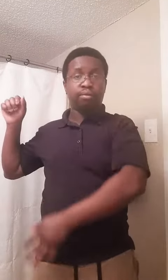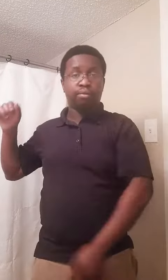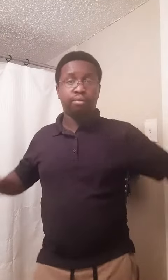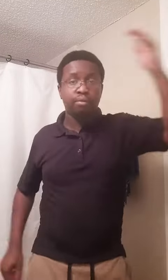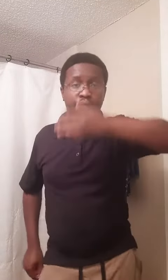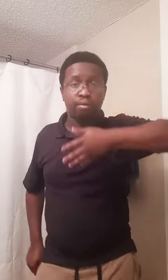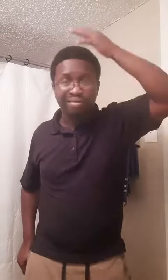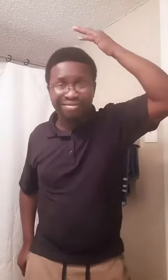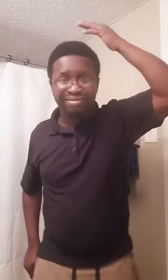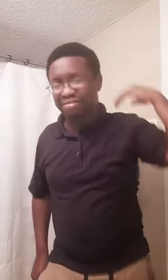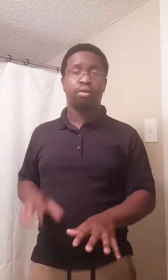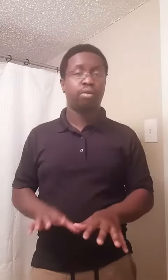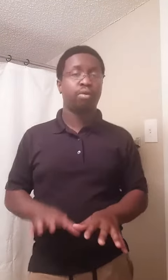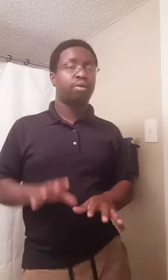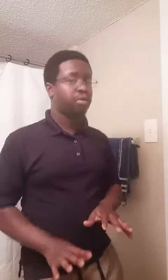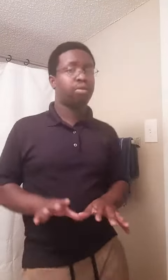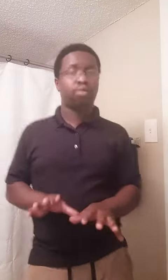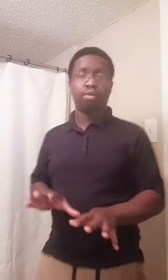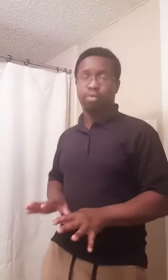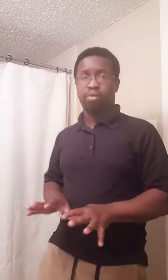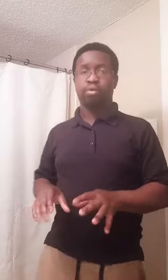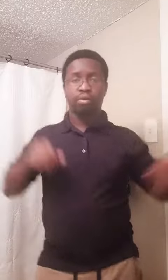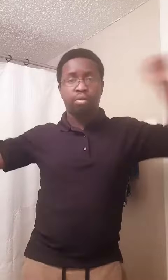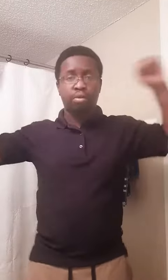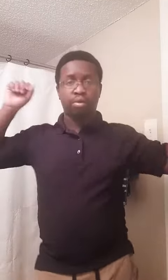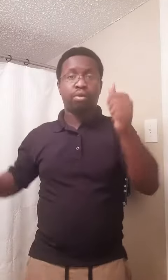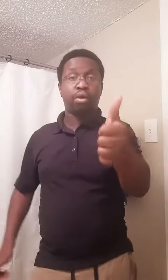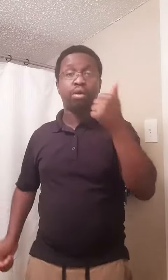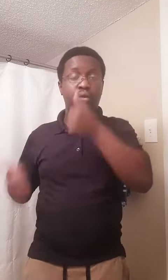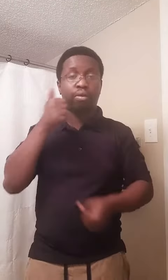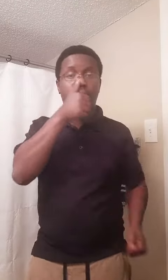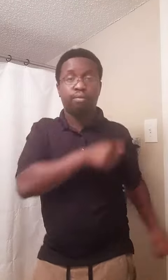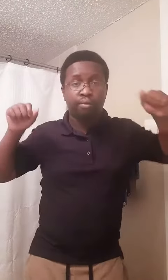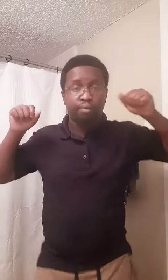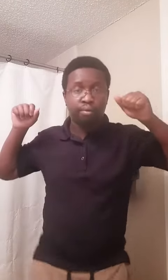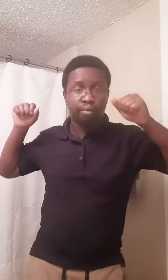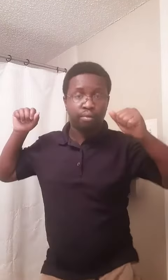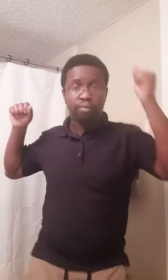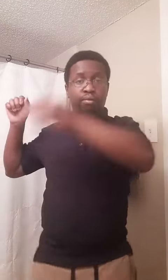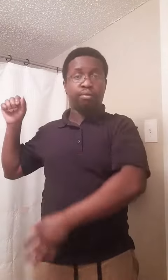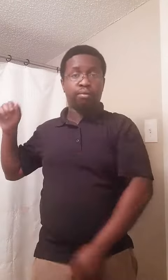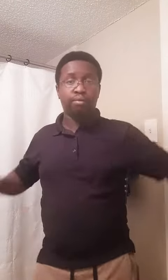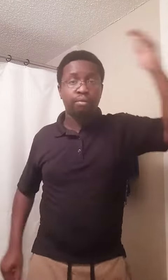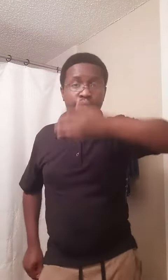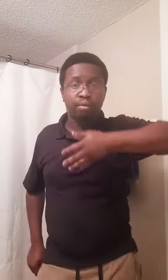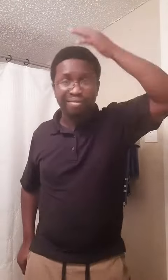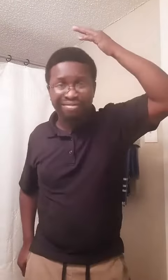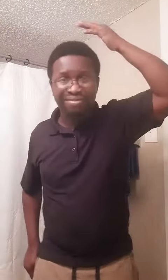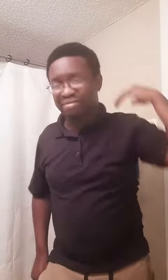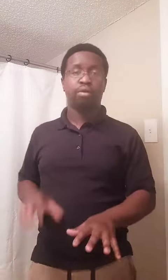said they be pubbing, he pillin' these motherfuckin' first I think I'm gonna stop a lil' bitch at the way that I blew up and left on the earth All day, you don't think you can just rock with the game, you can't come over here